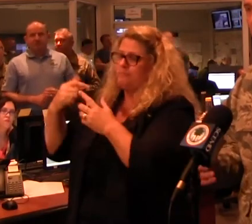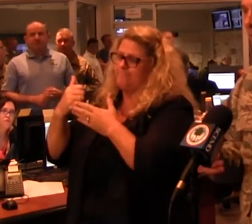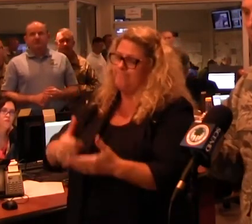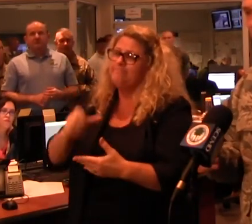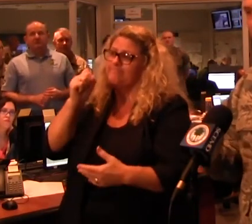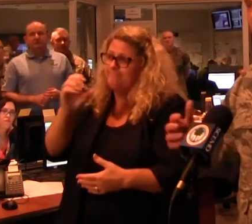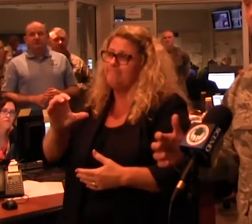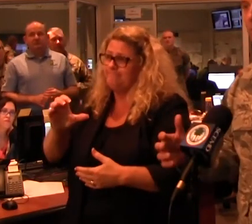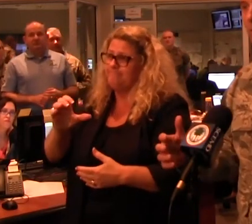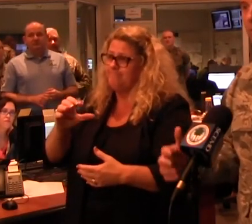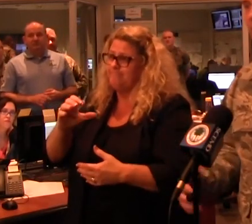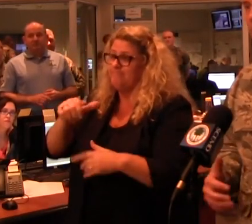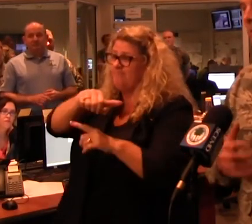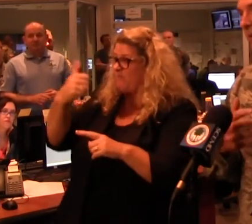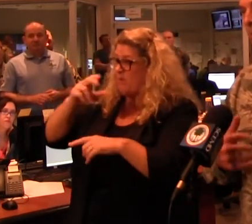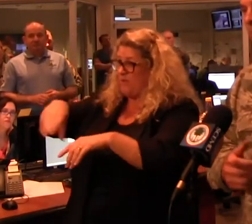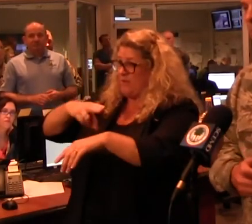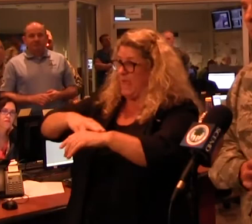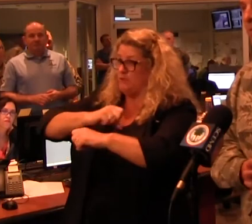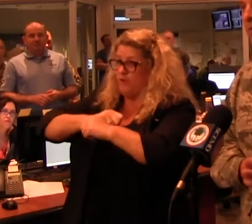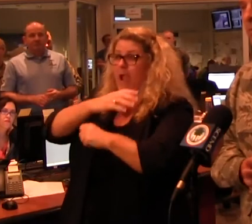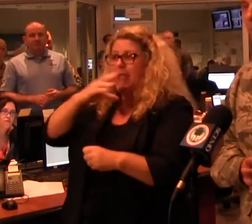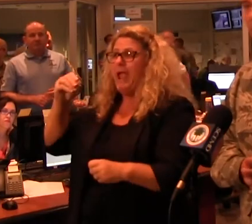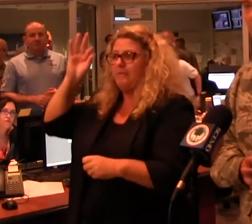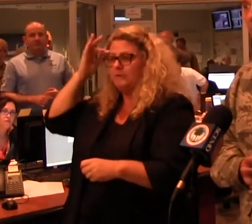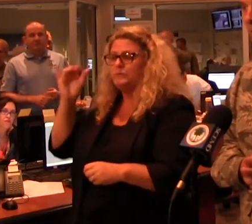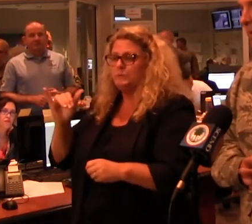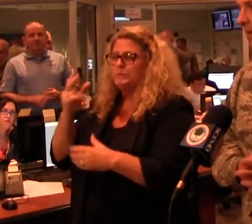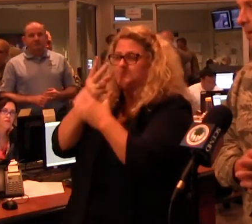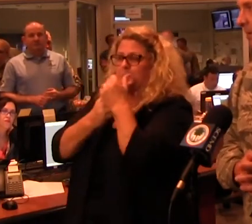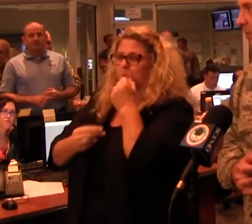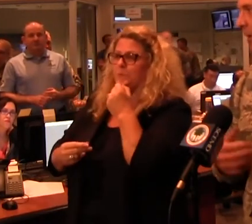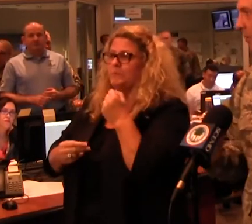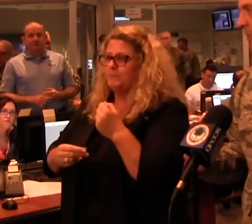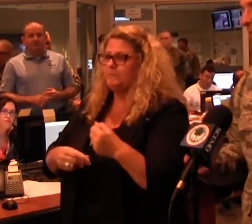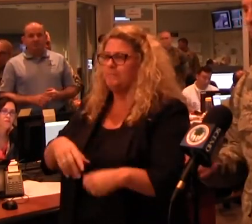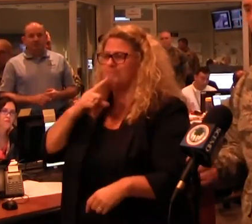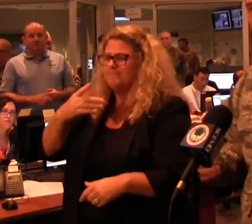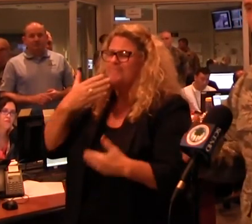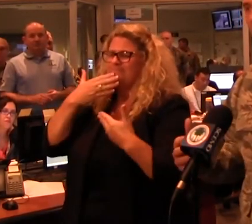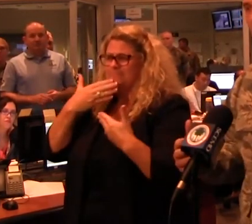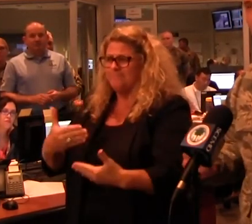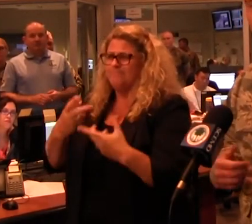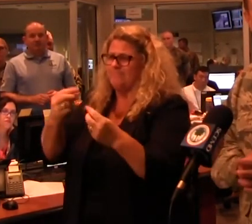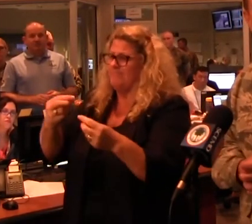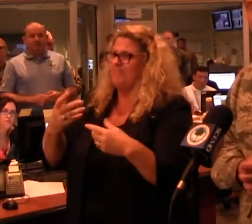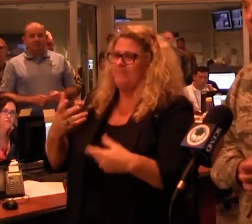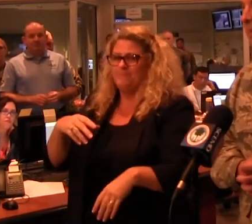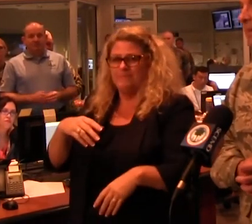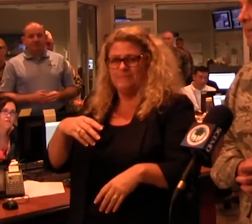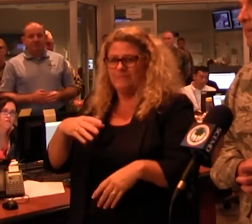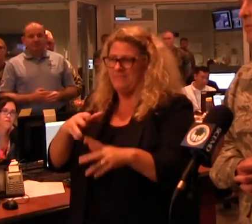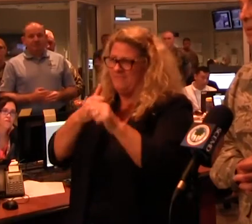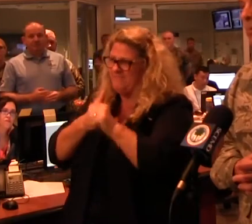here from not only other National Guard states but the other federal assets from across the nation. So great response so far. Textbook, maybe I